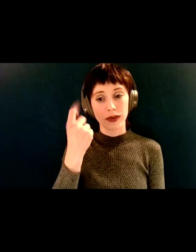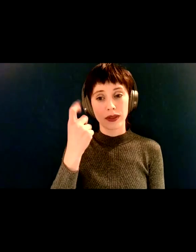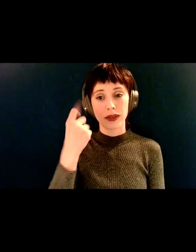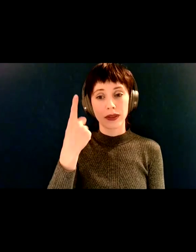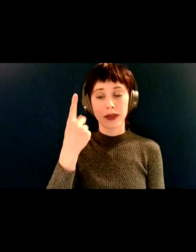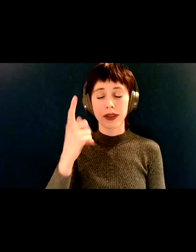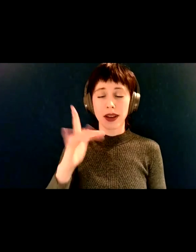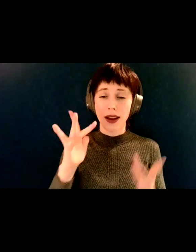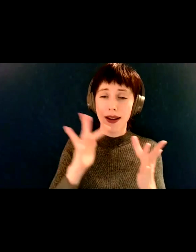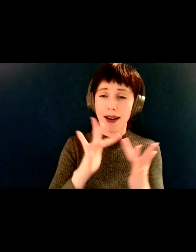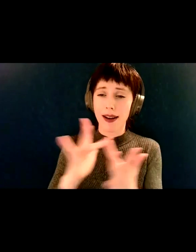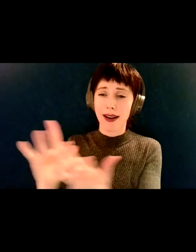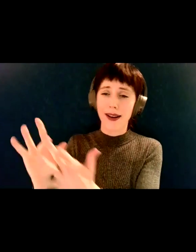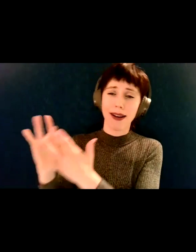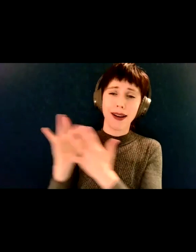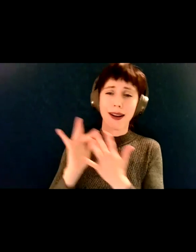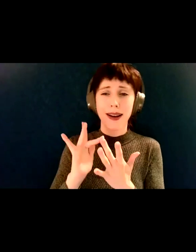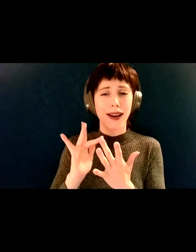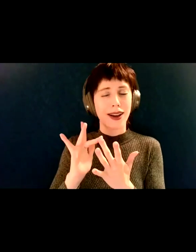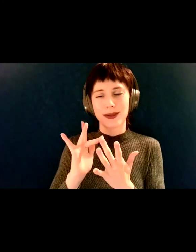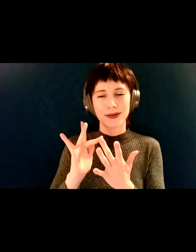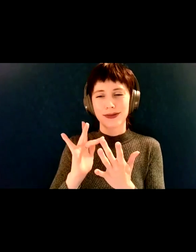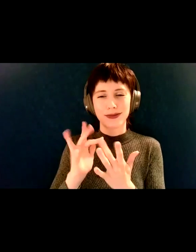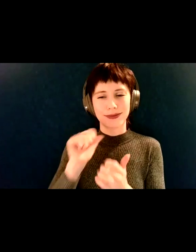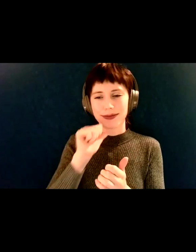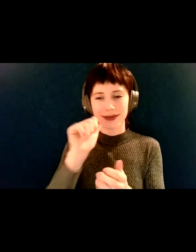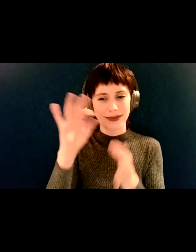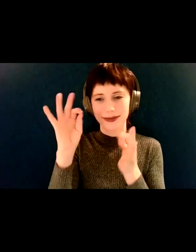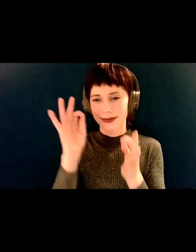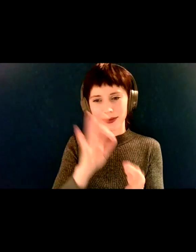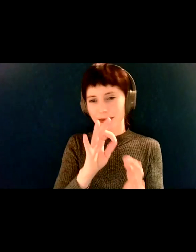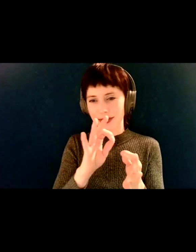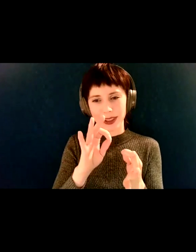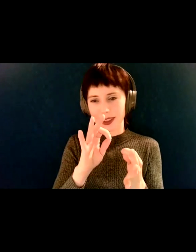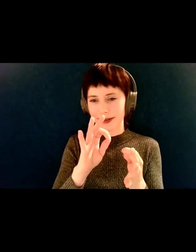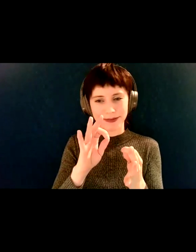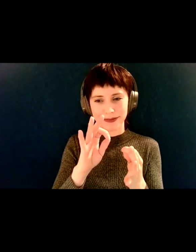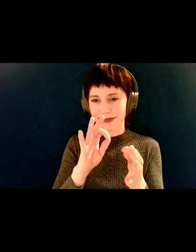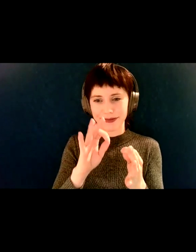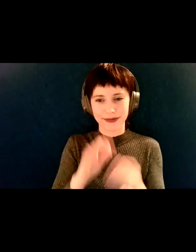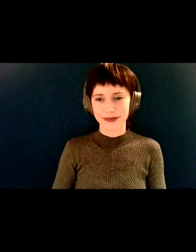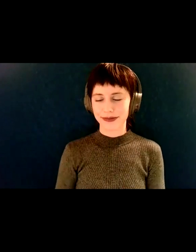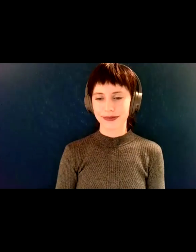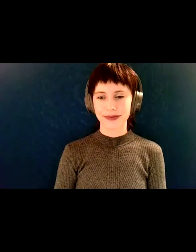we're trying out to